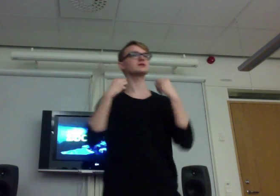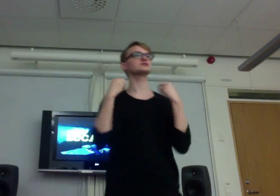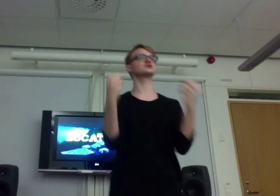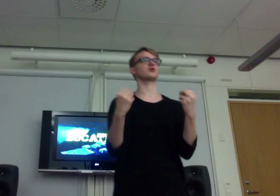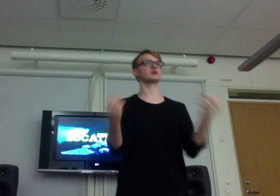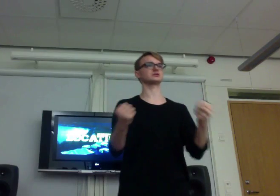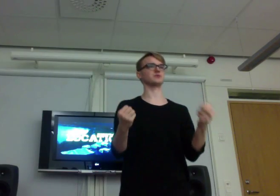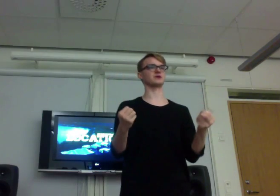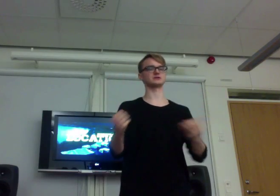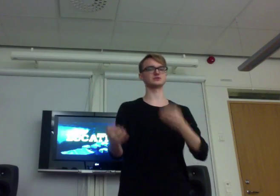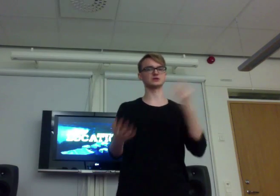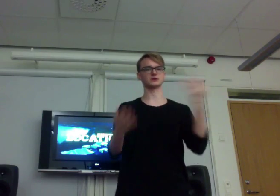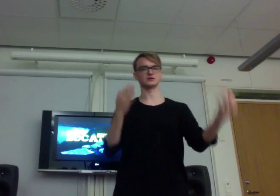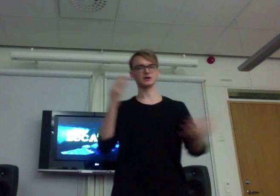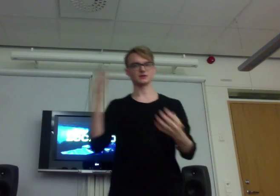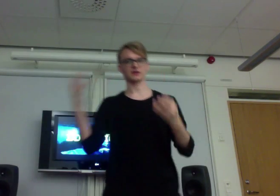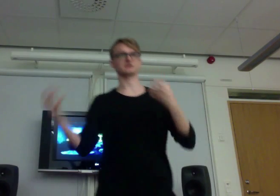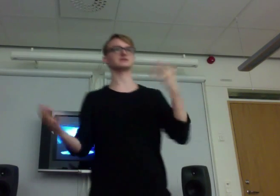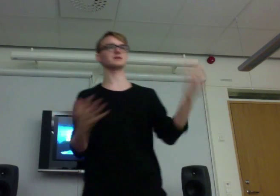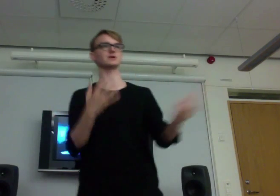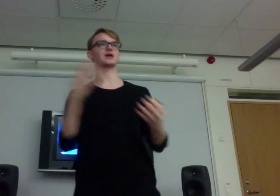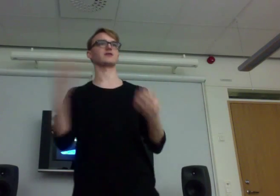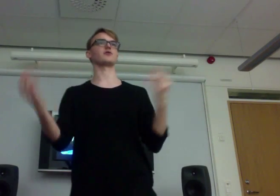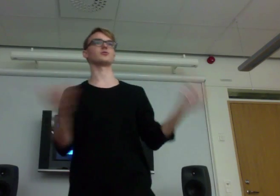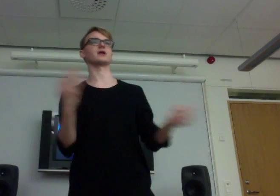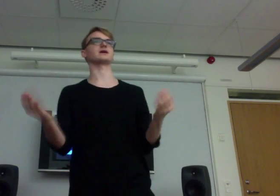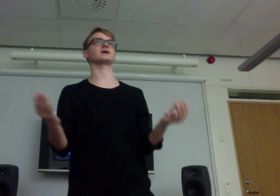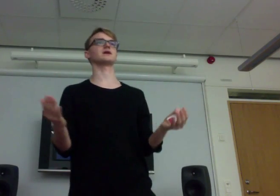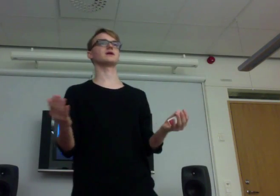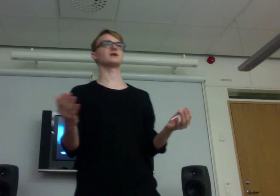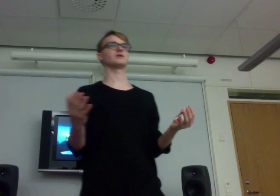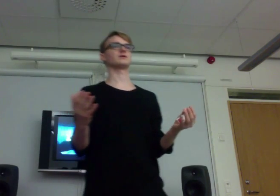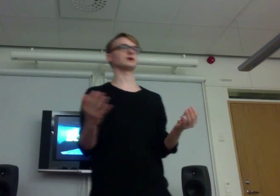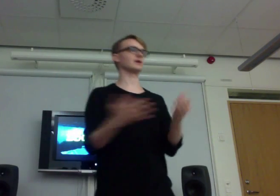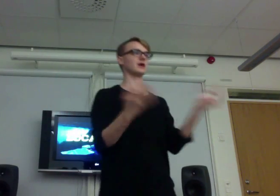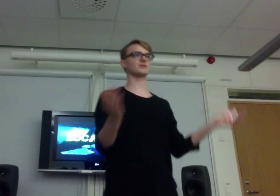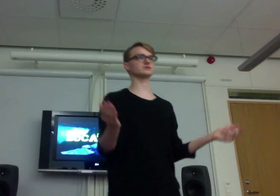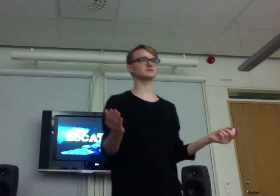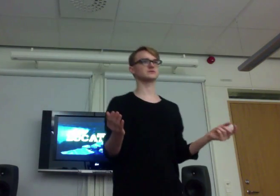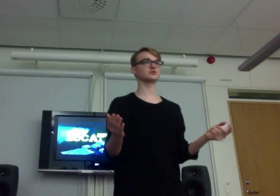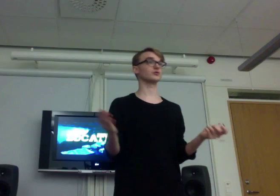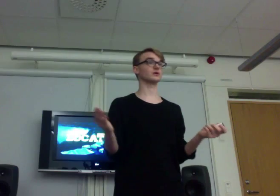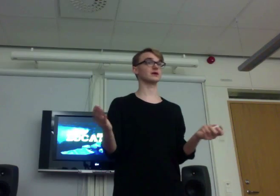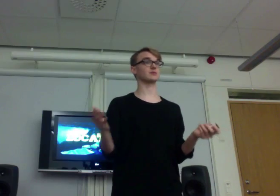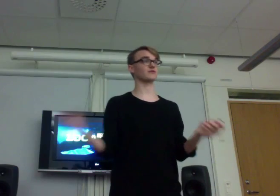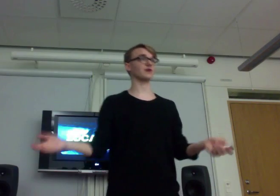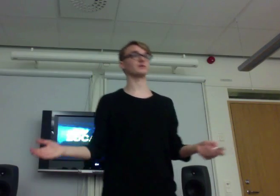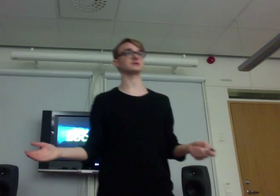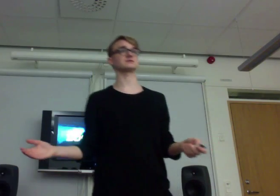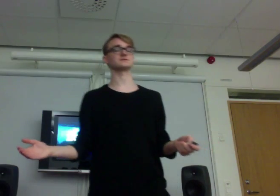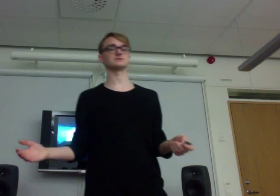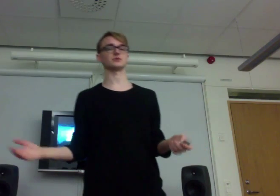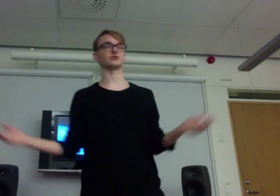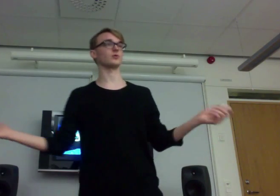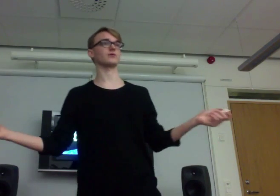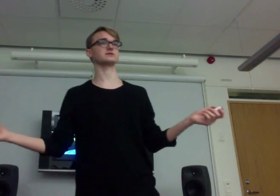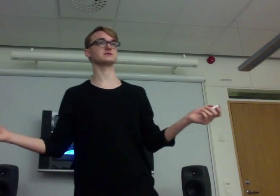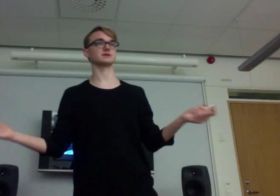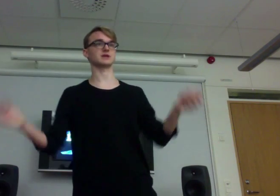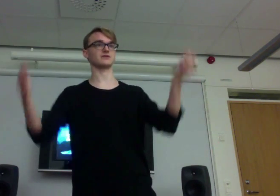strong experience using, like, the same kind of role-playing in a black box during a game of five minutes or two hours instead of a